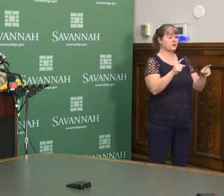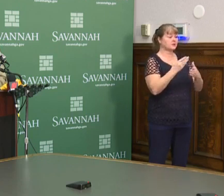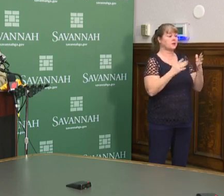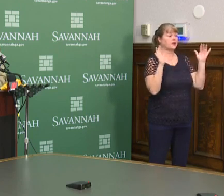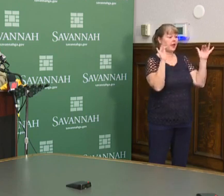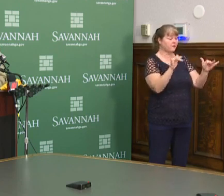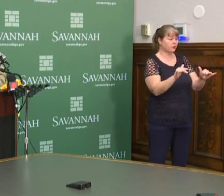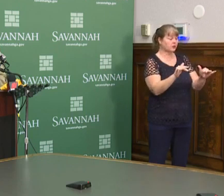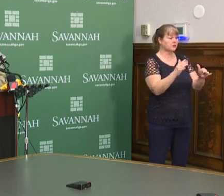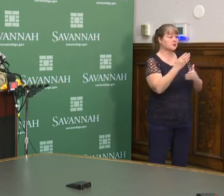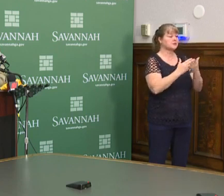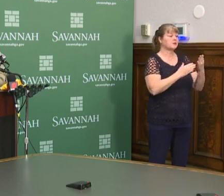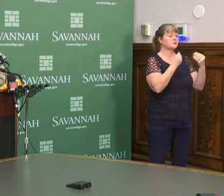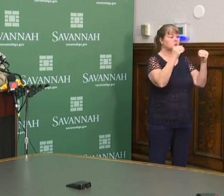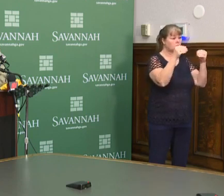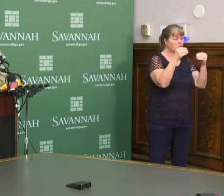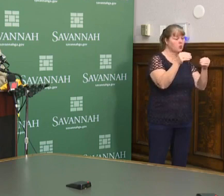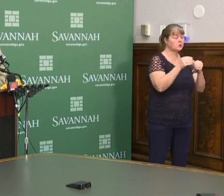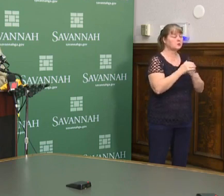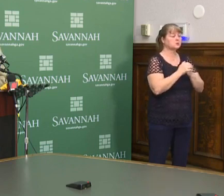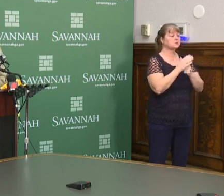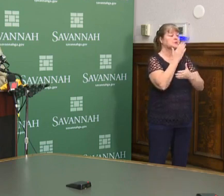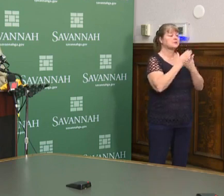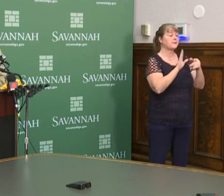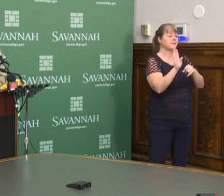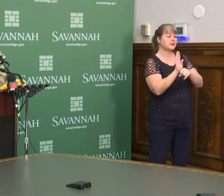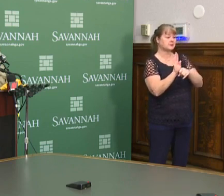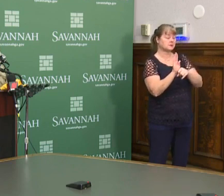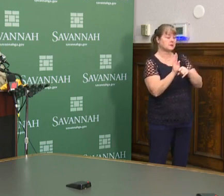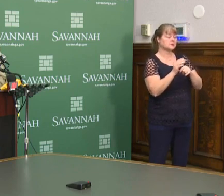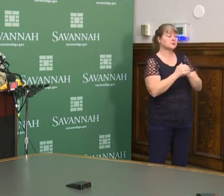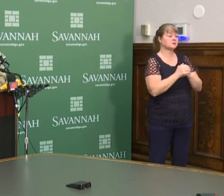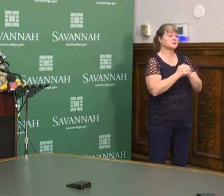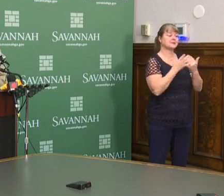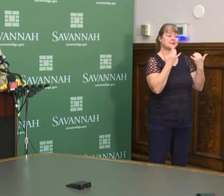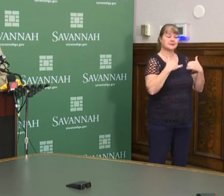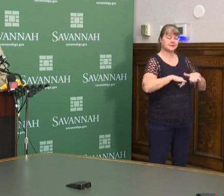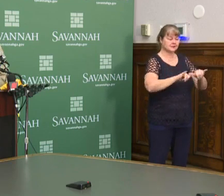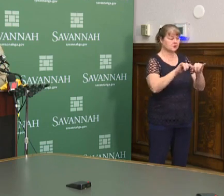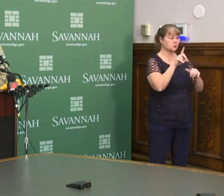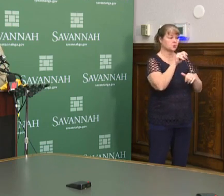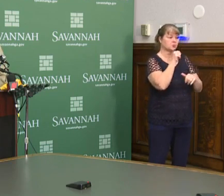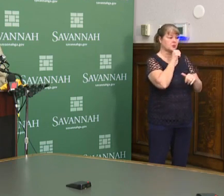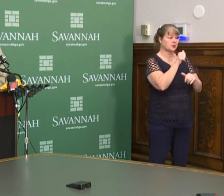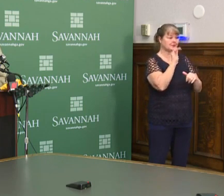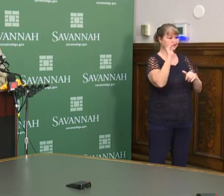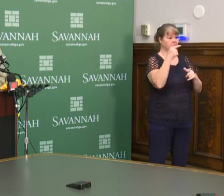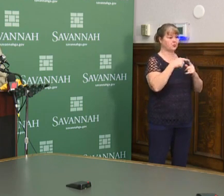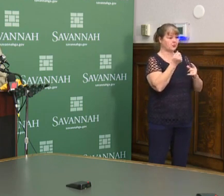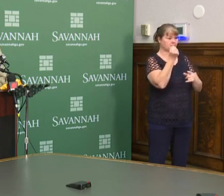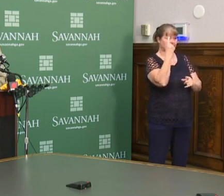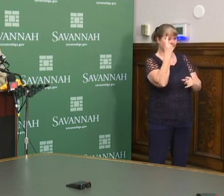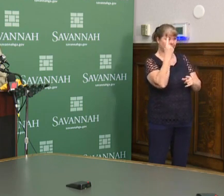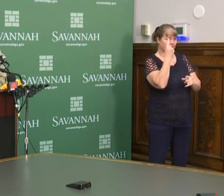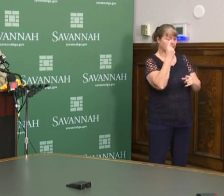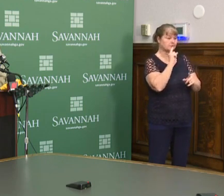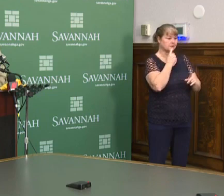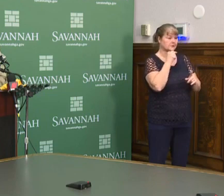gatherings, some stores, some businesses that still do not seem to get the point.